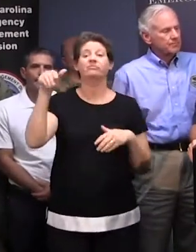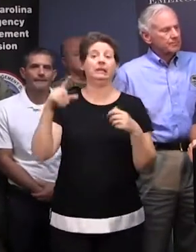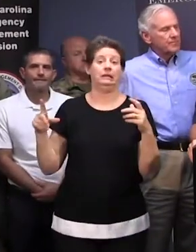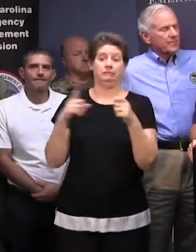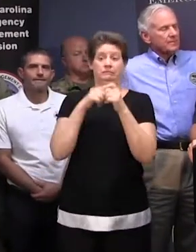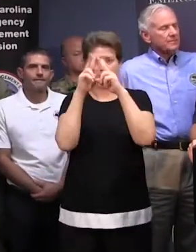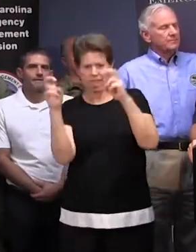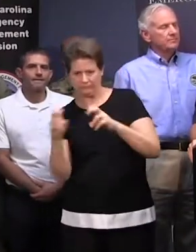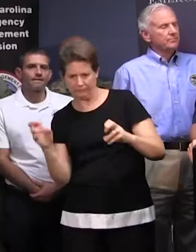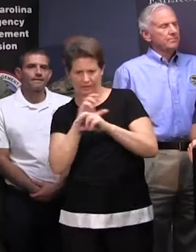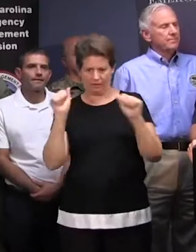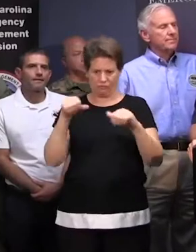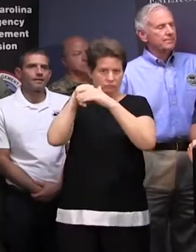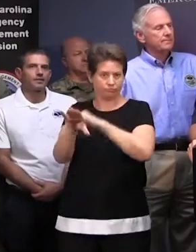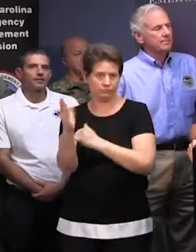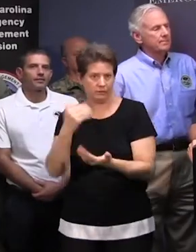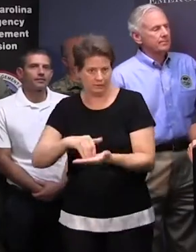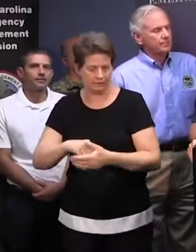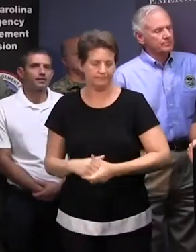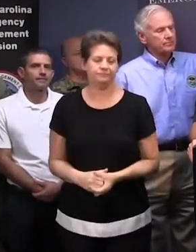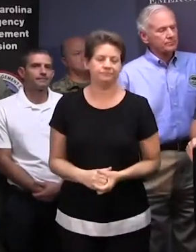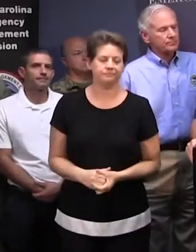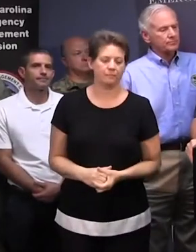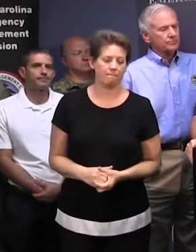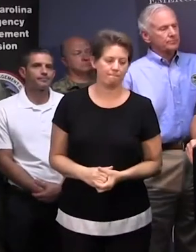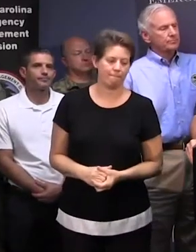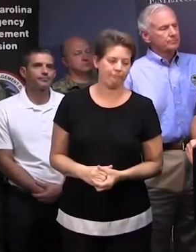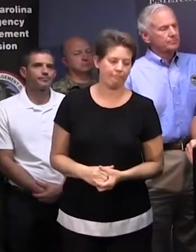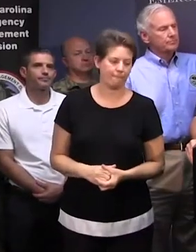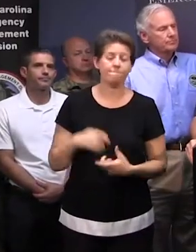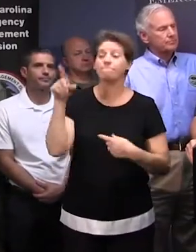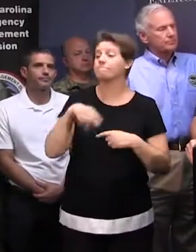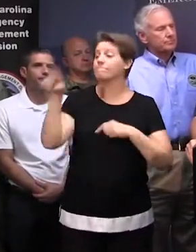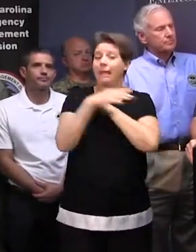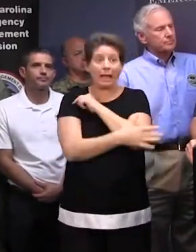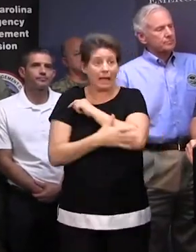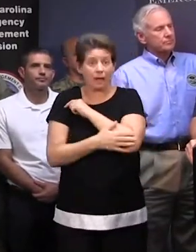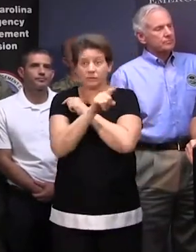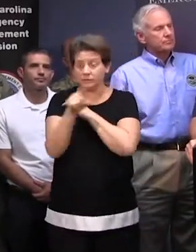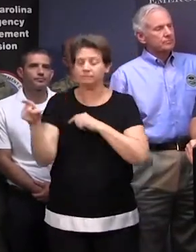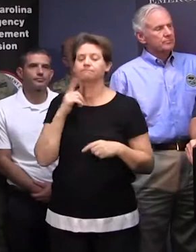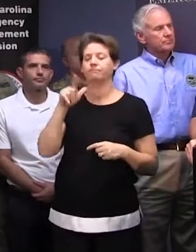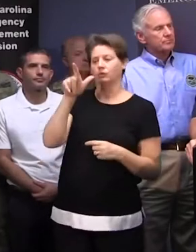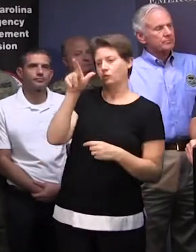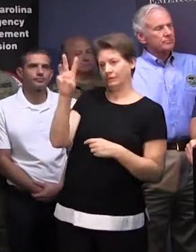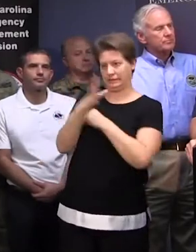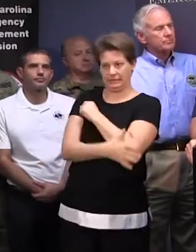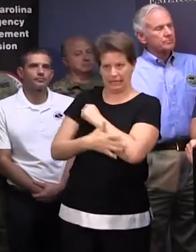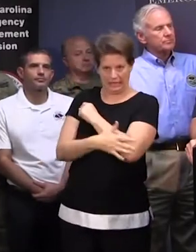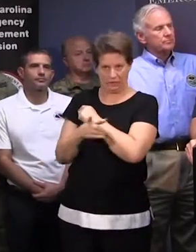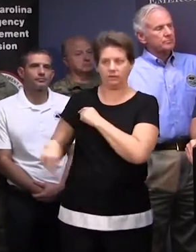assessment and reentry. In terms of what's going on down at the county level, we've got right now there's 26 counties